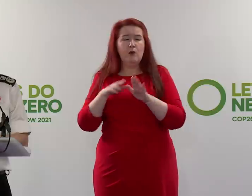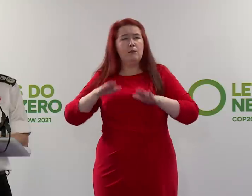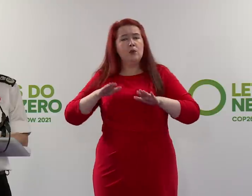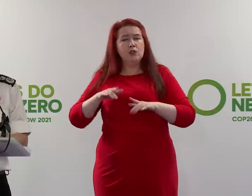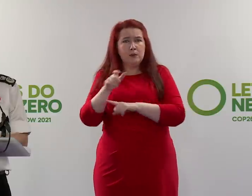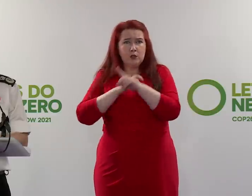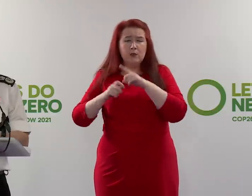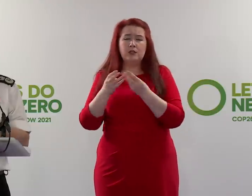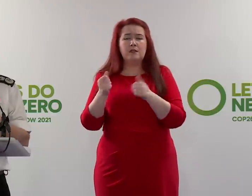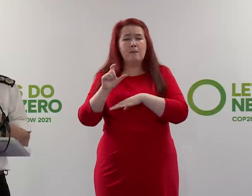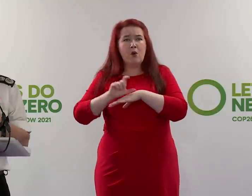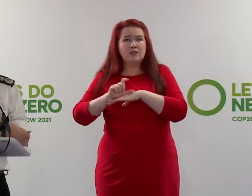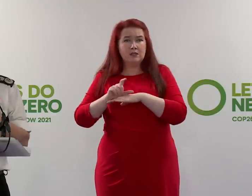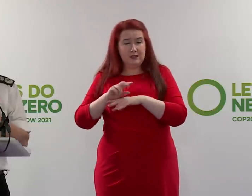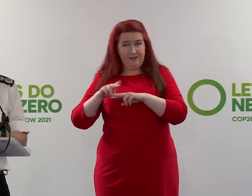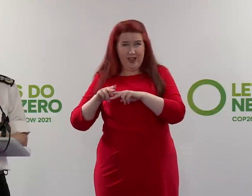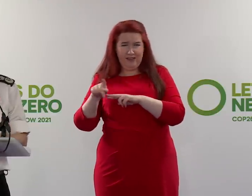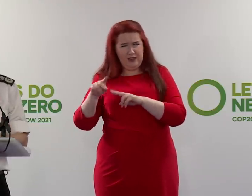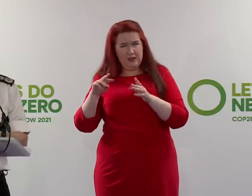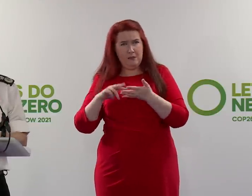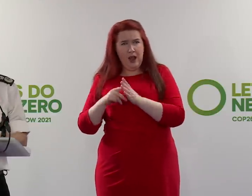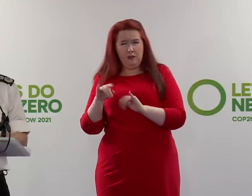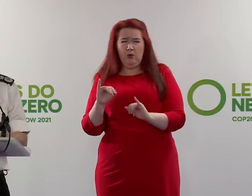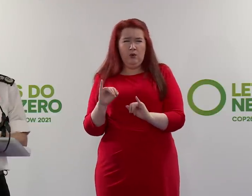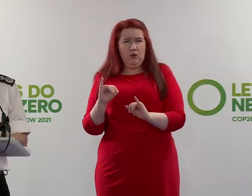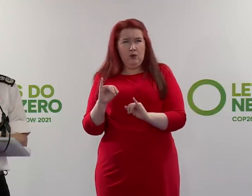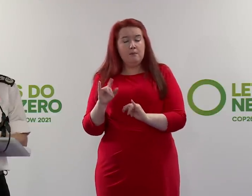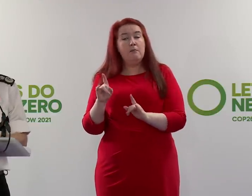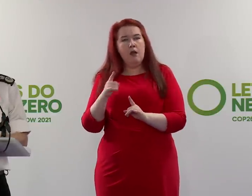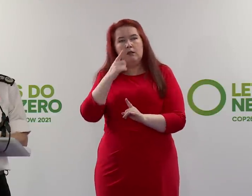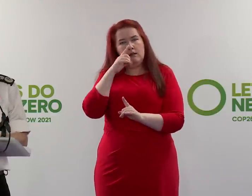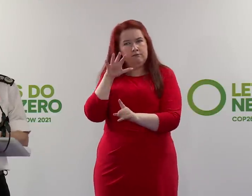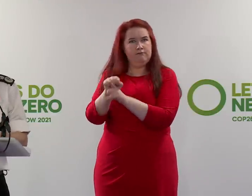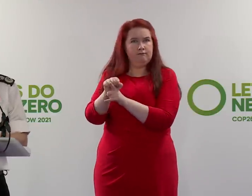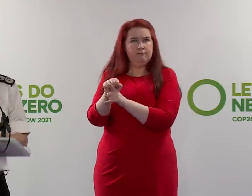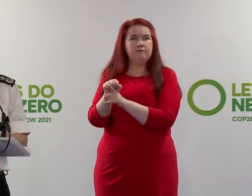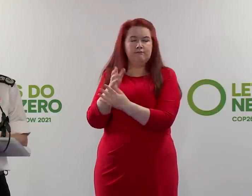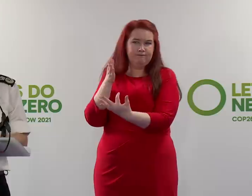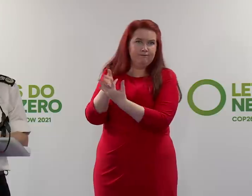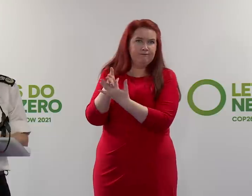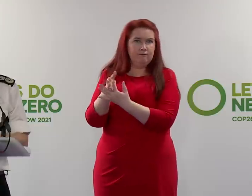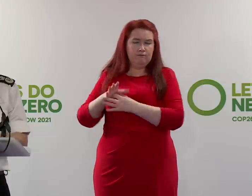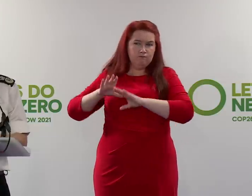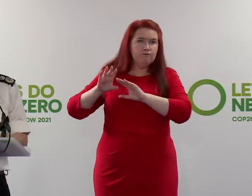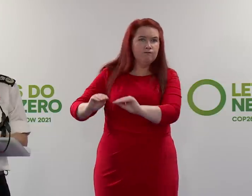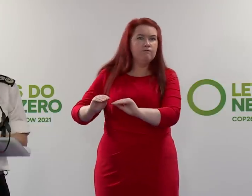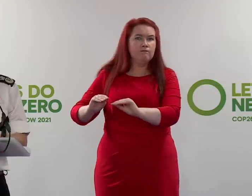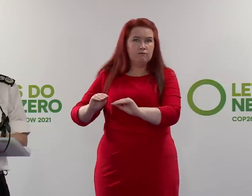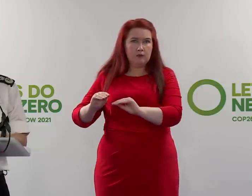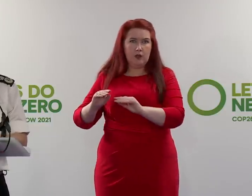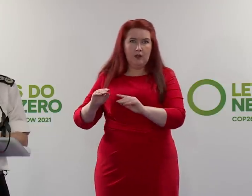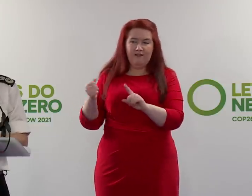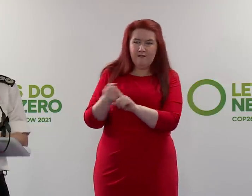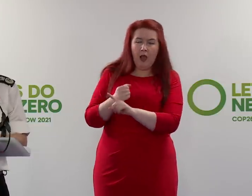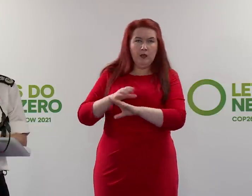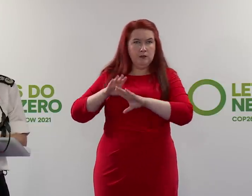the mosques in Fife. And again, the ability to intervene and to take action to prevent violence